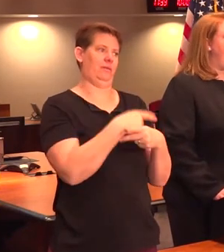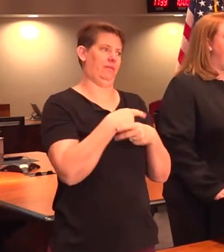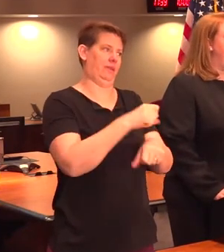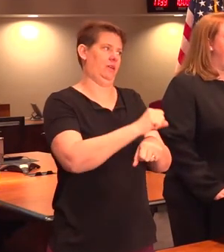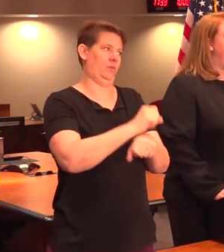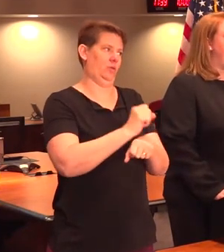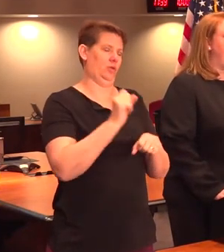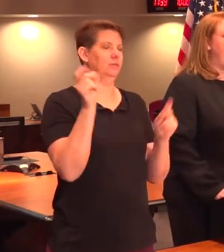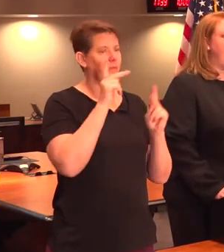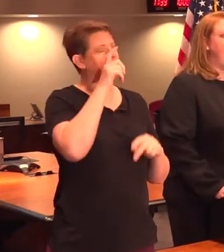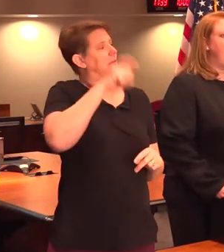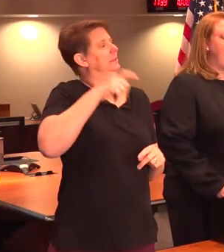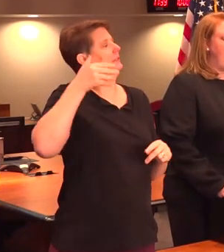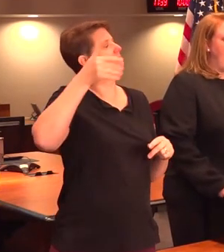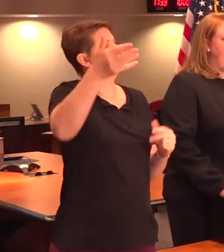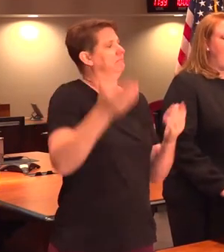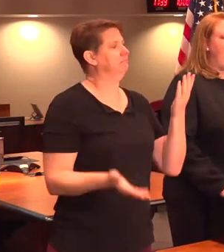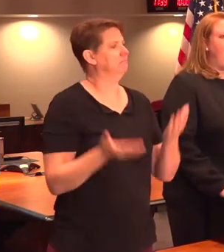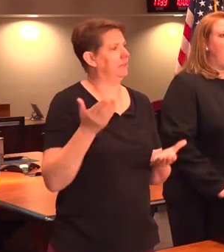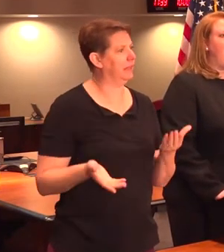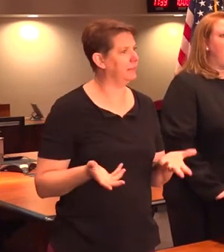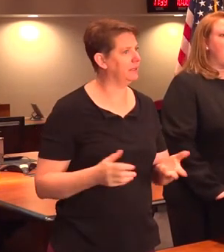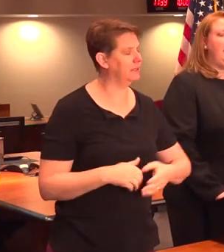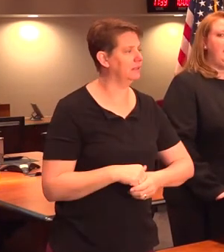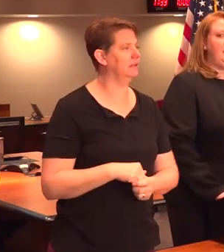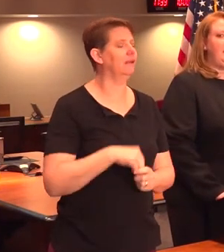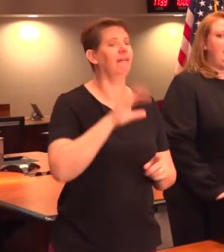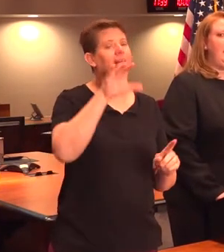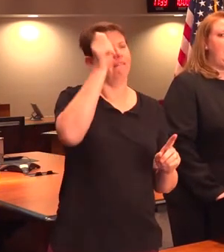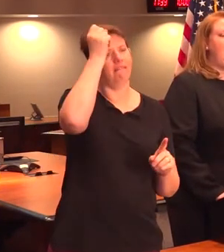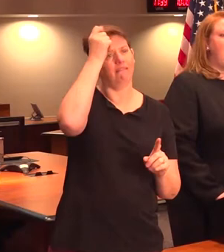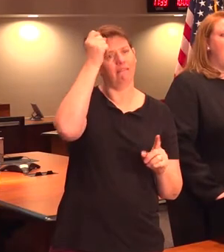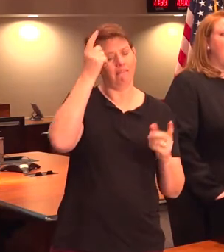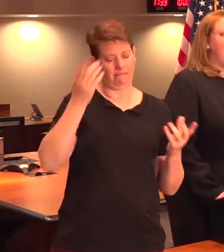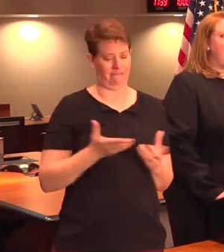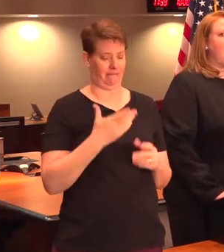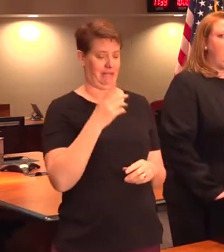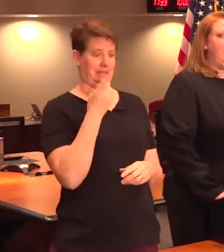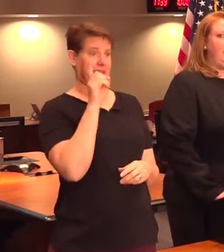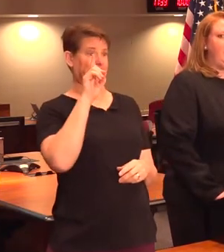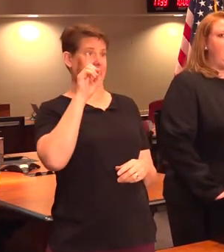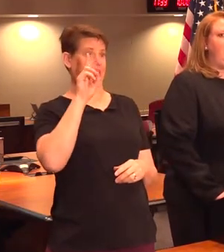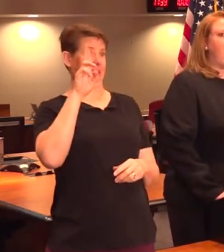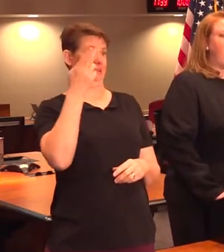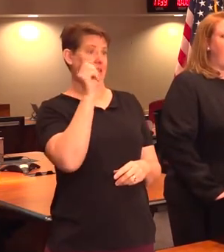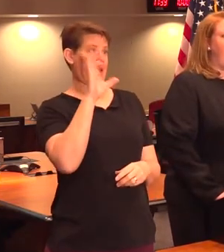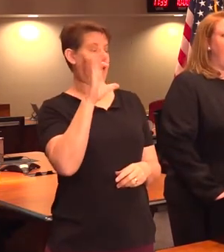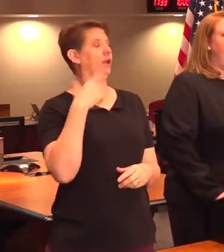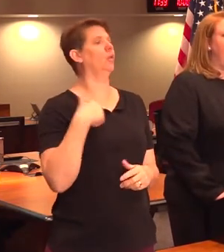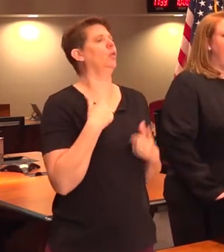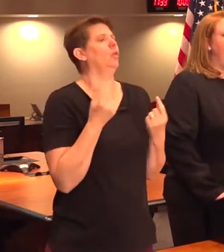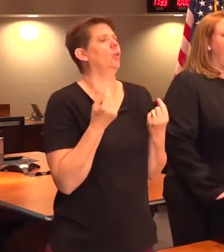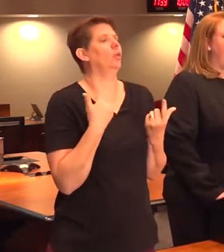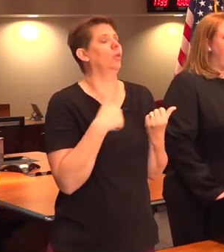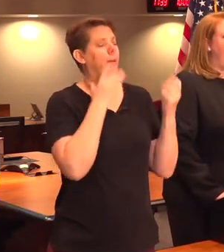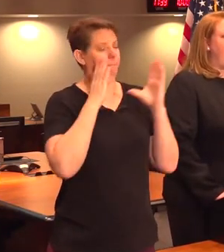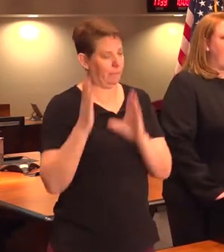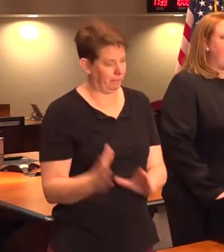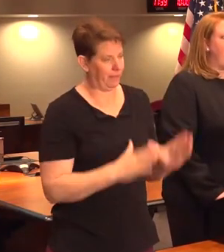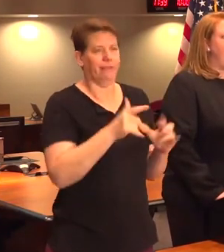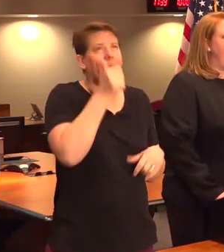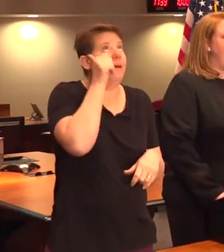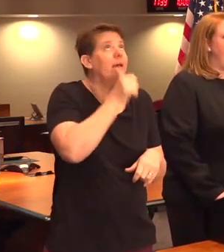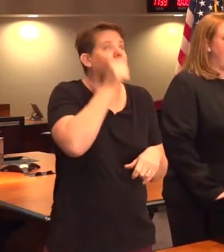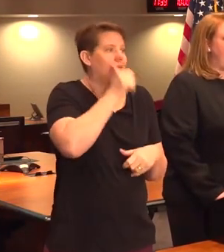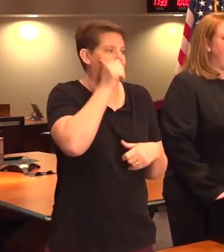who may need them at some point. And again, understand that at DHEC, this is what we do. We prepare on a daily